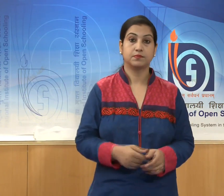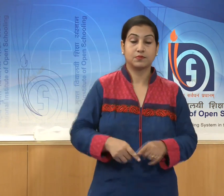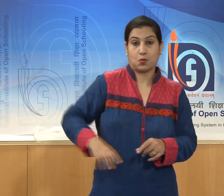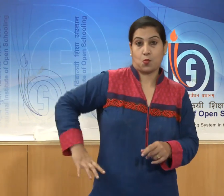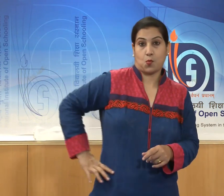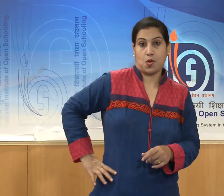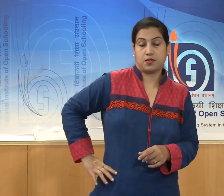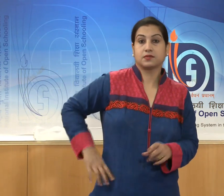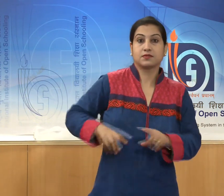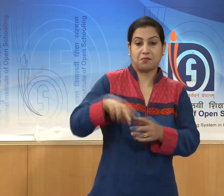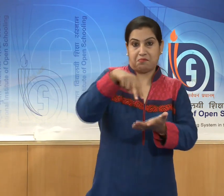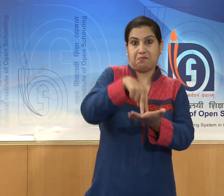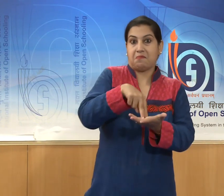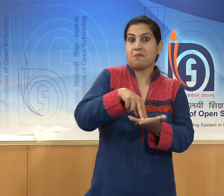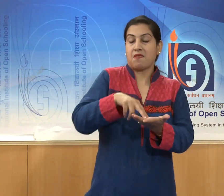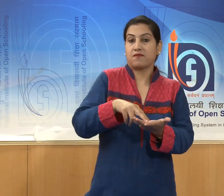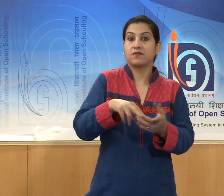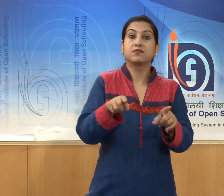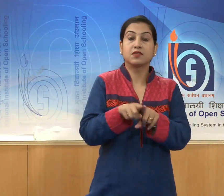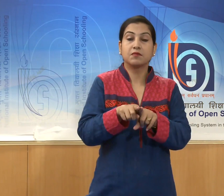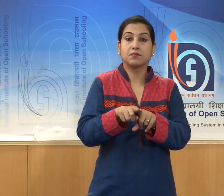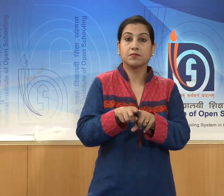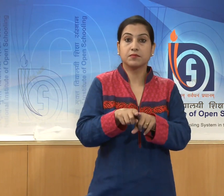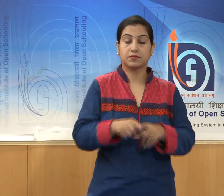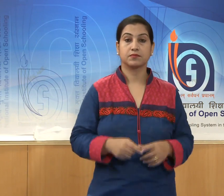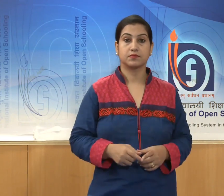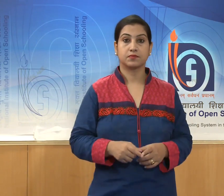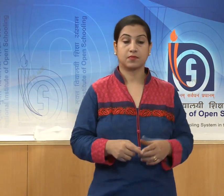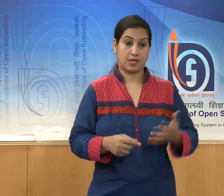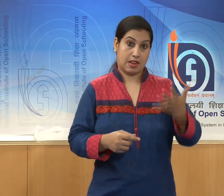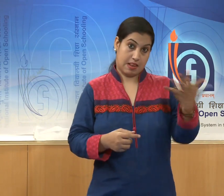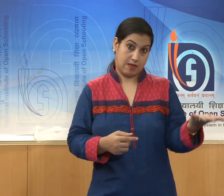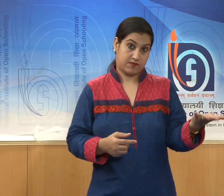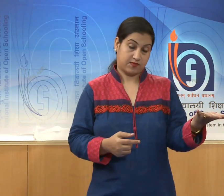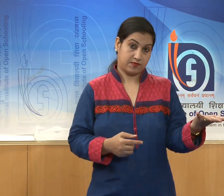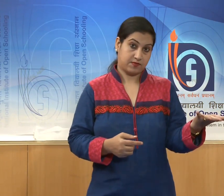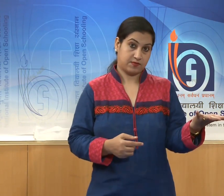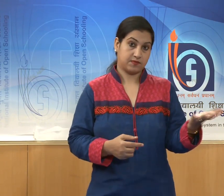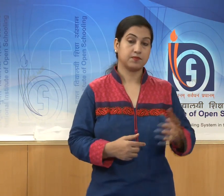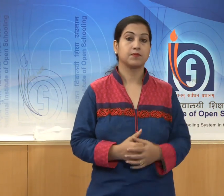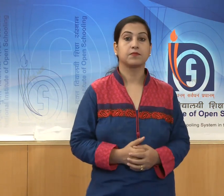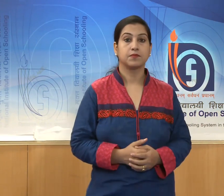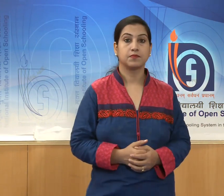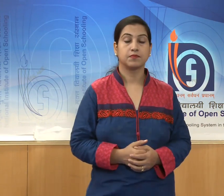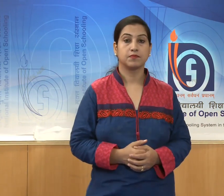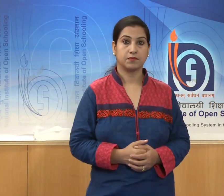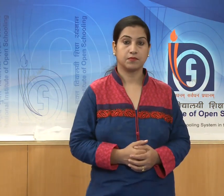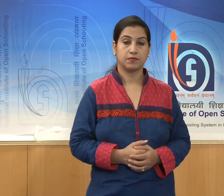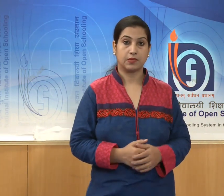and her left hand on her